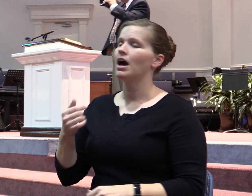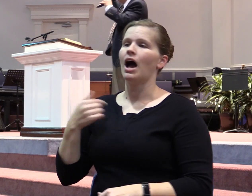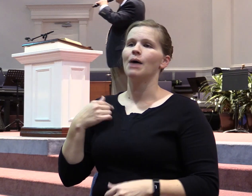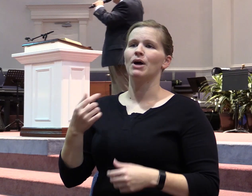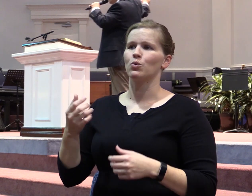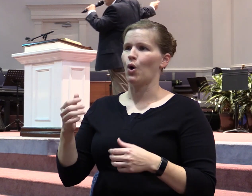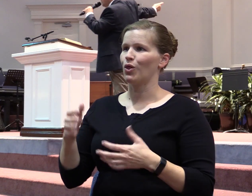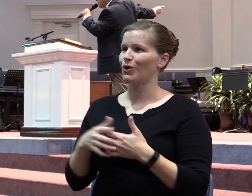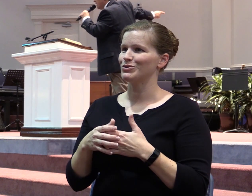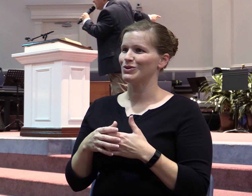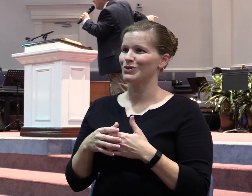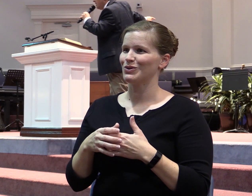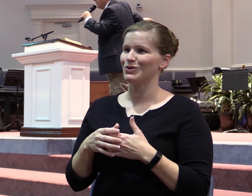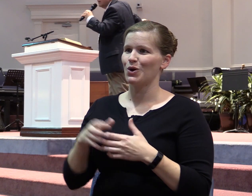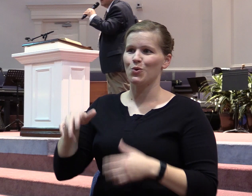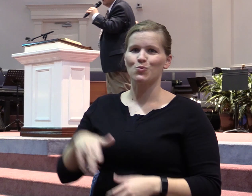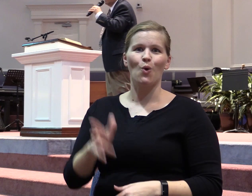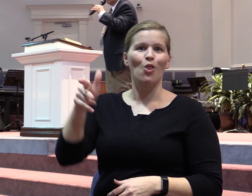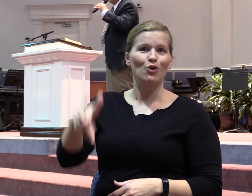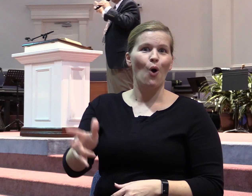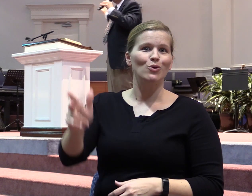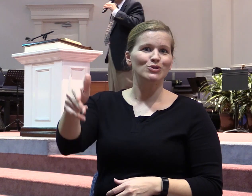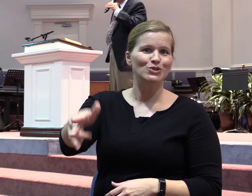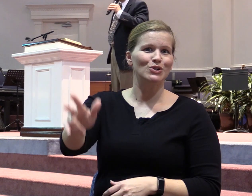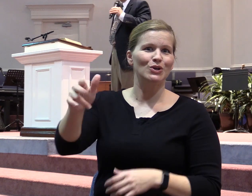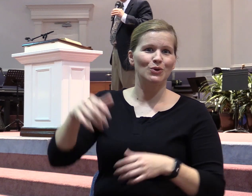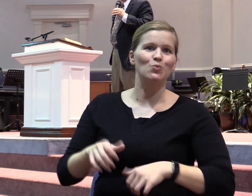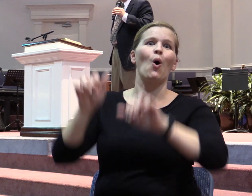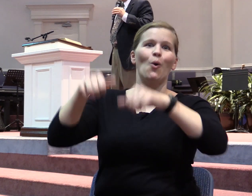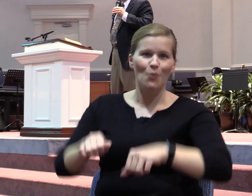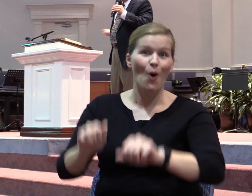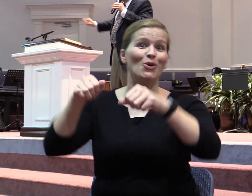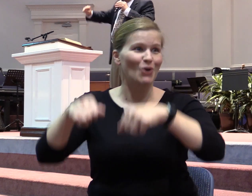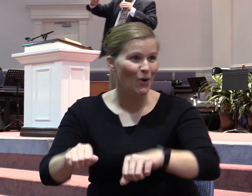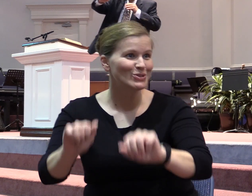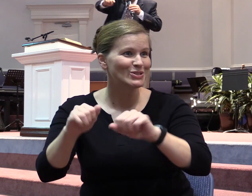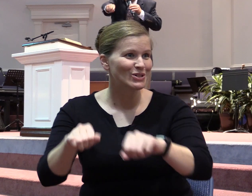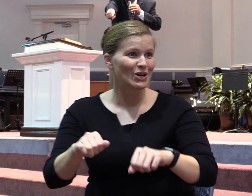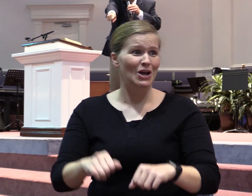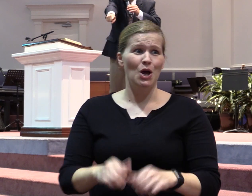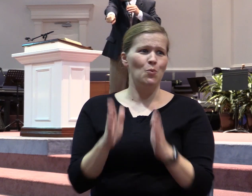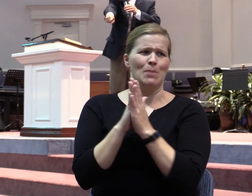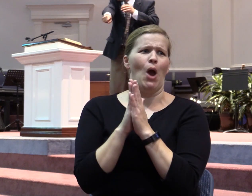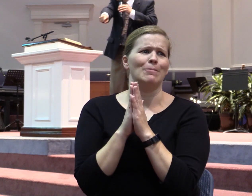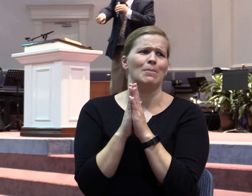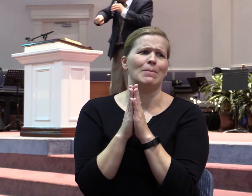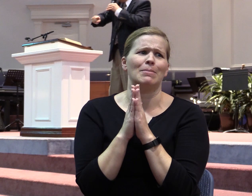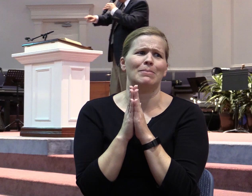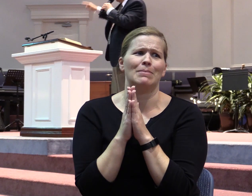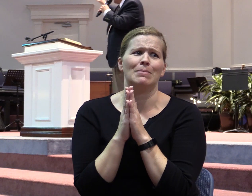never ride this rollercoaster again. Knowing good and well, then I'm probably going to get right back in line when I realize I can